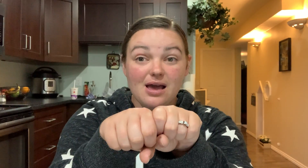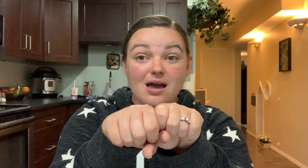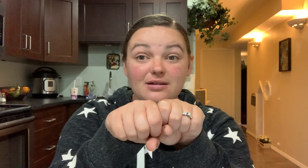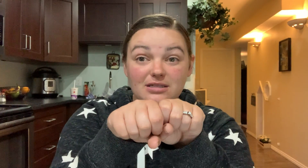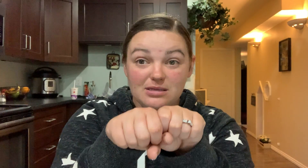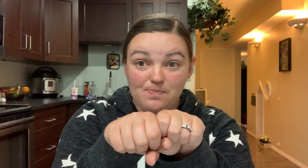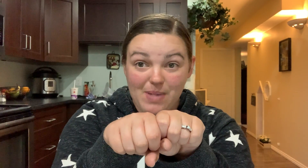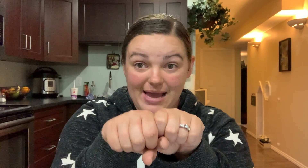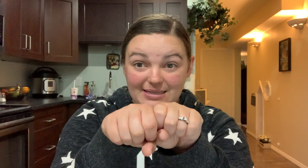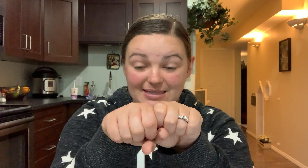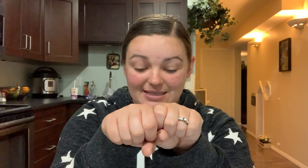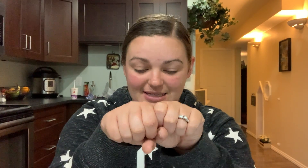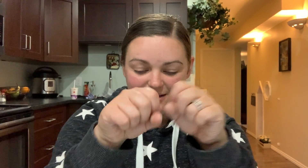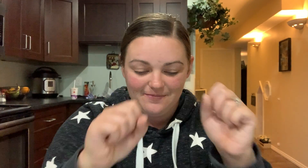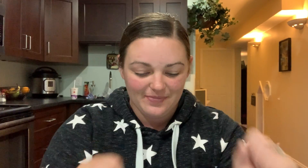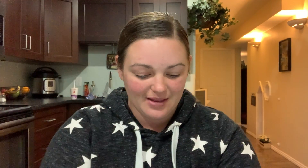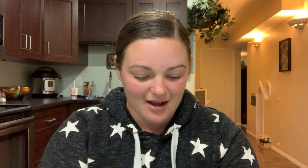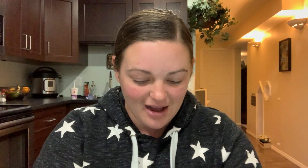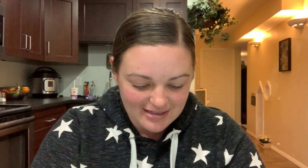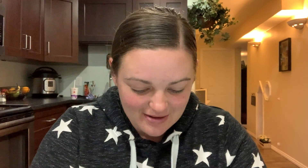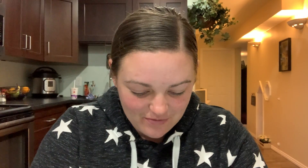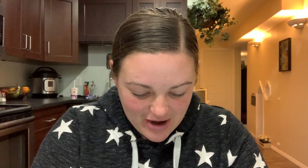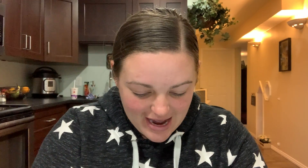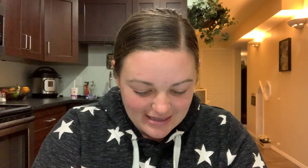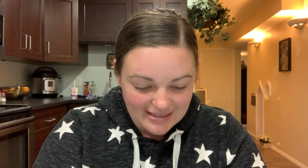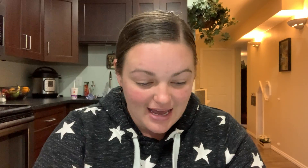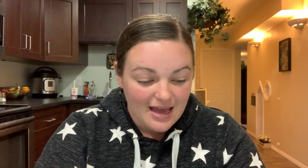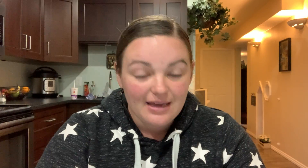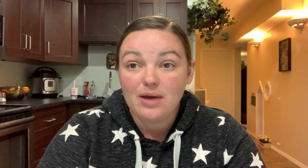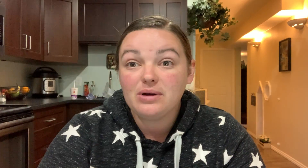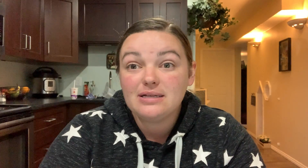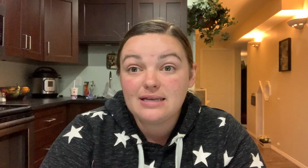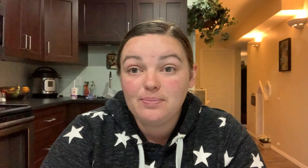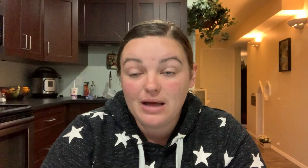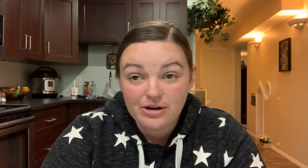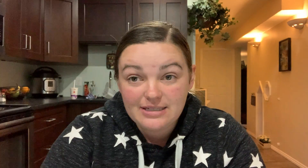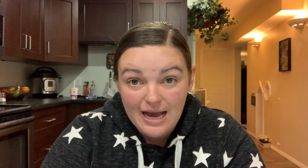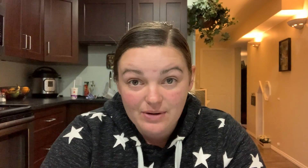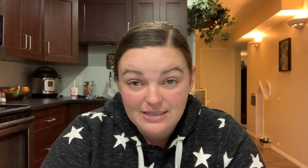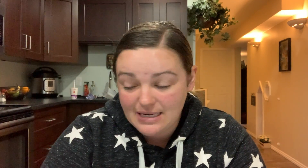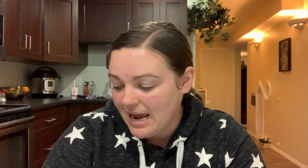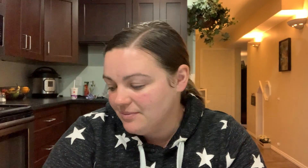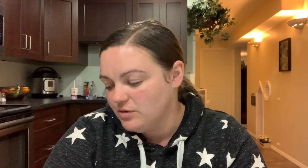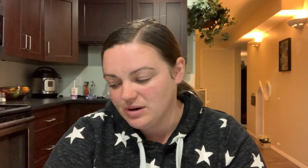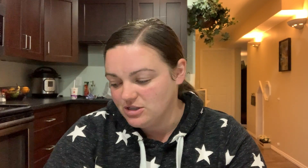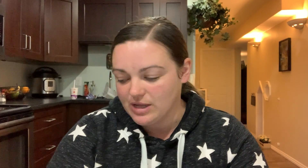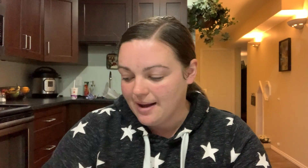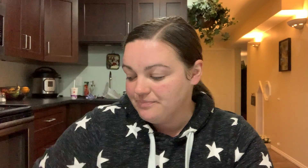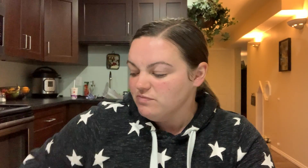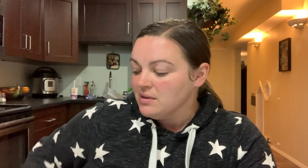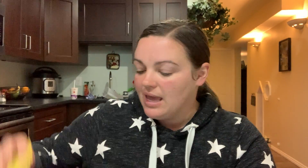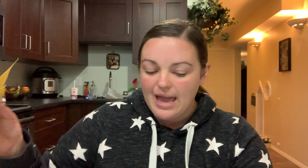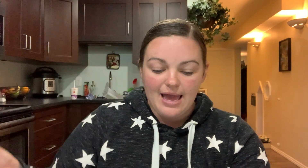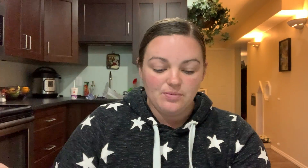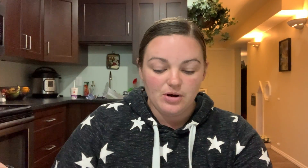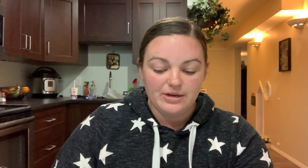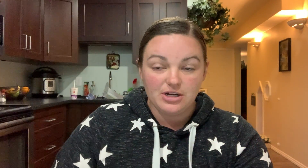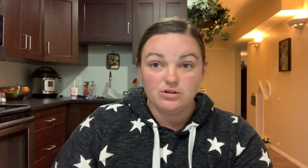spice. Awesome, friends. Okay, we're gonna skip letters sound dice today. We don't need to do that. And we're going to go